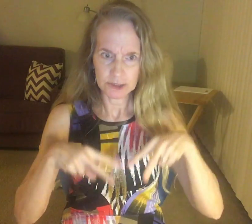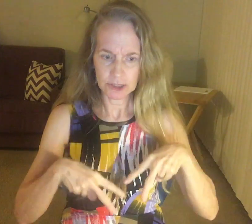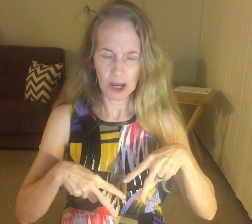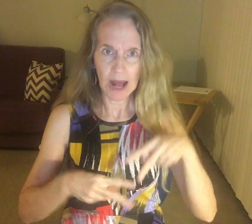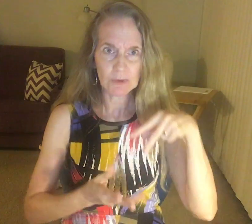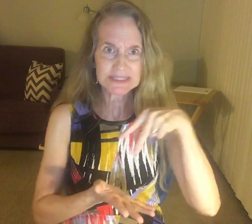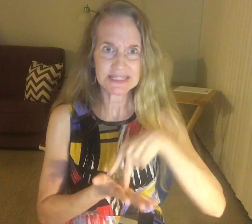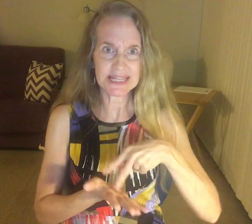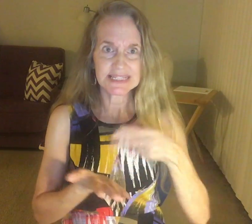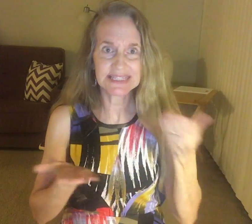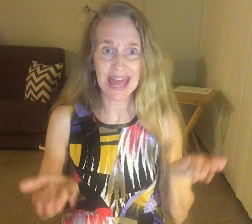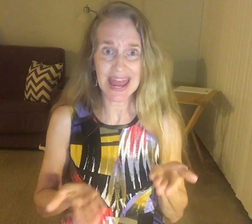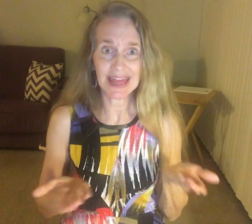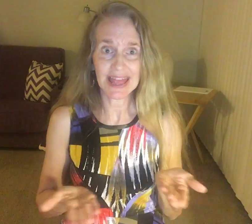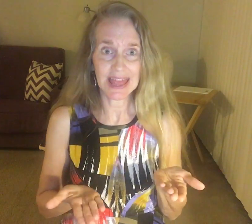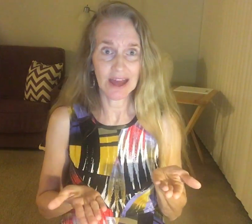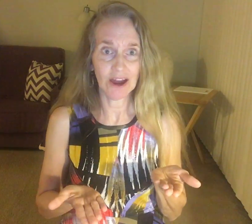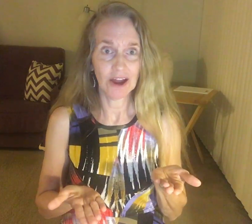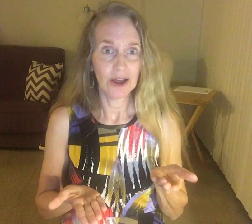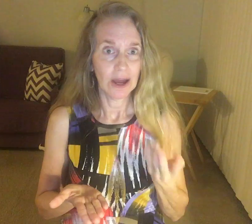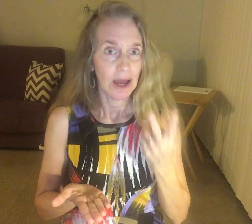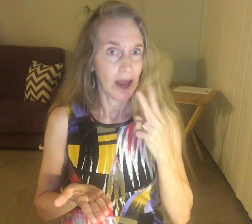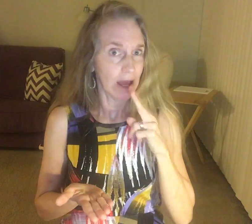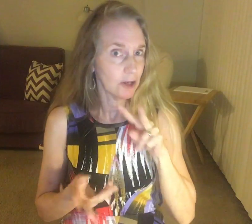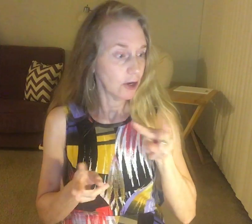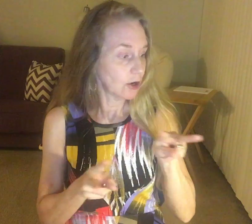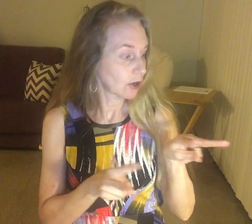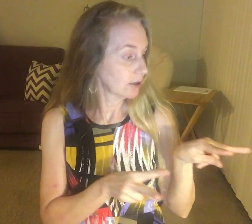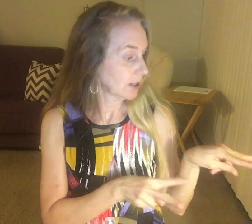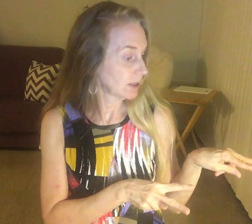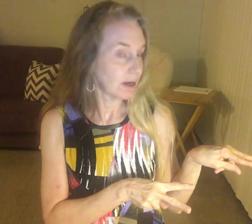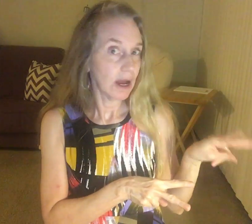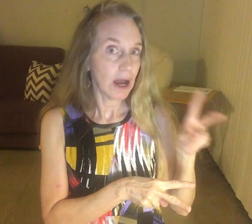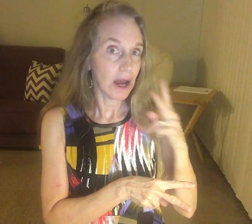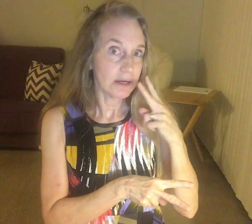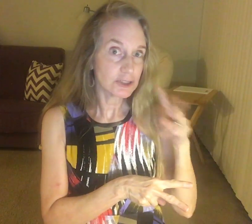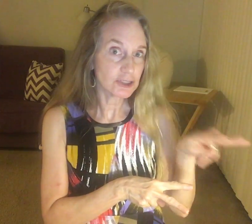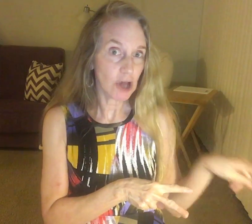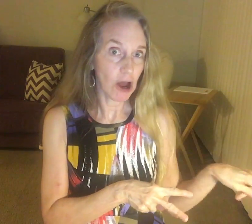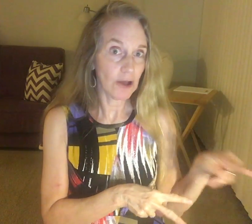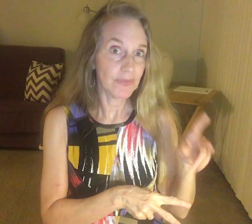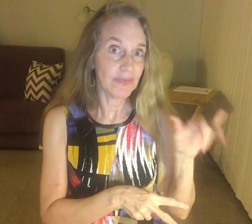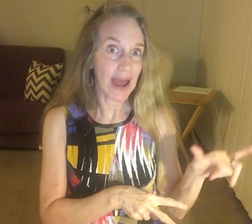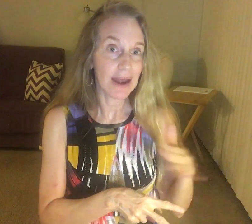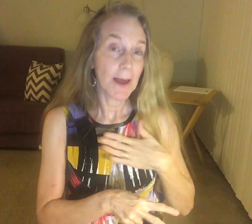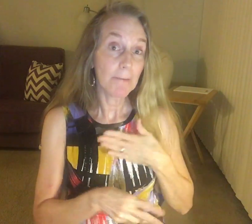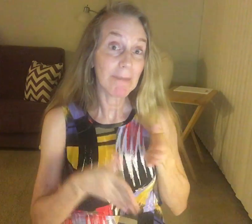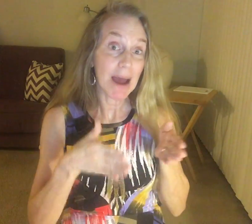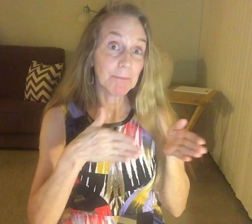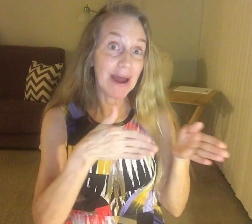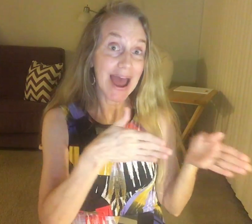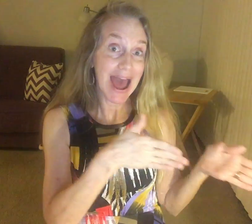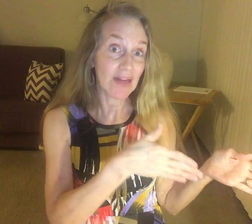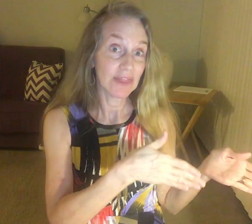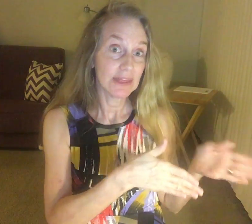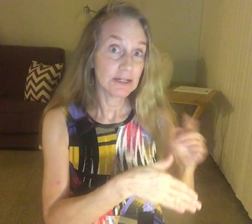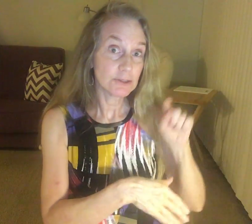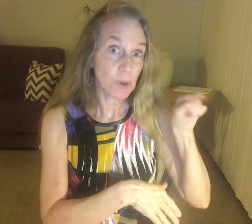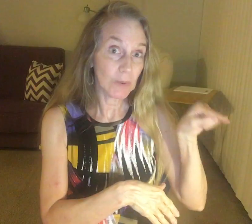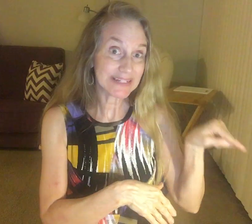saw, I was thirty years, I looked at it. I saw that my path goes